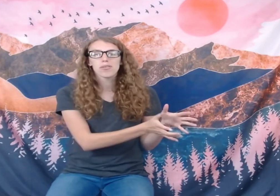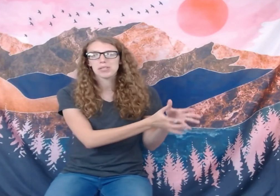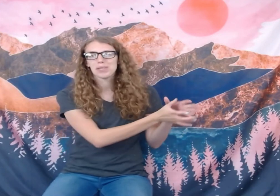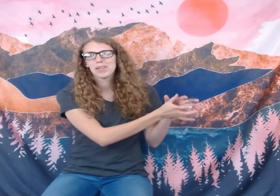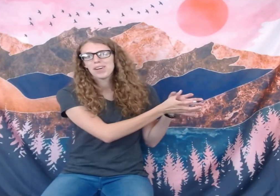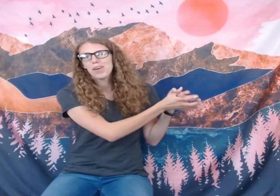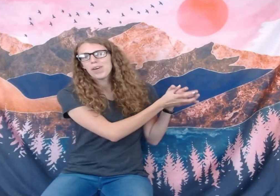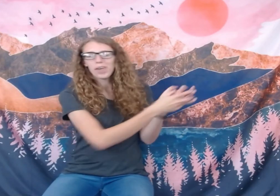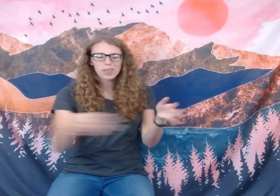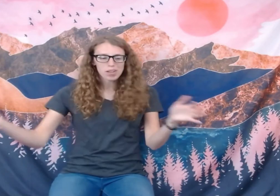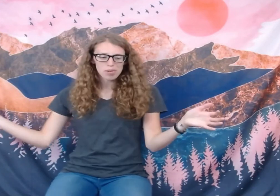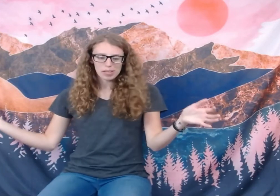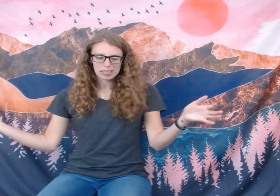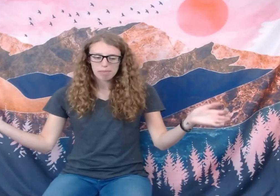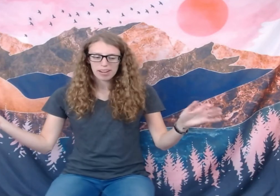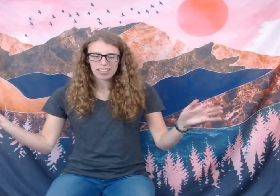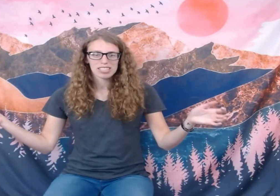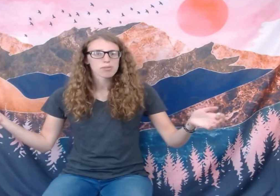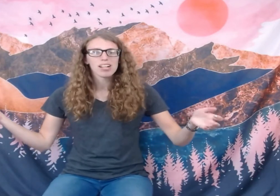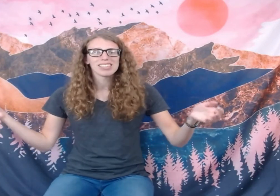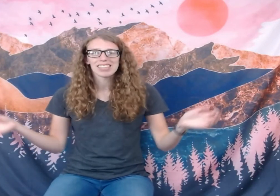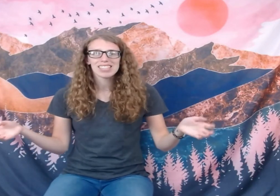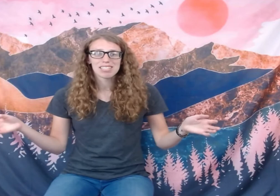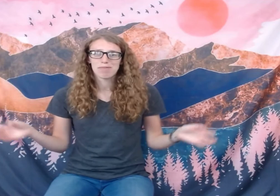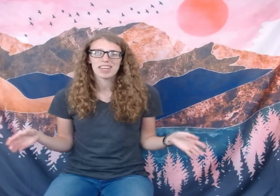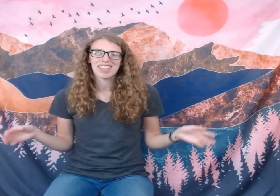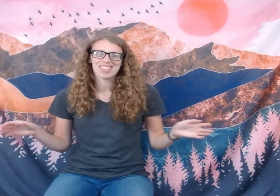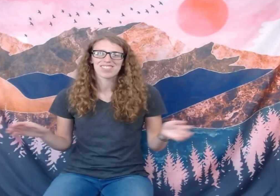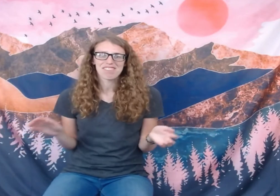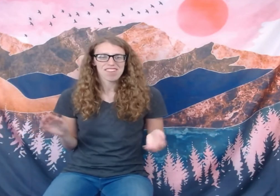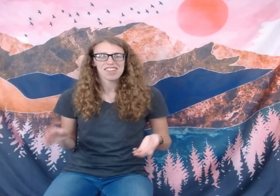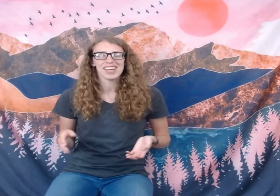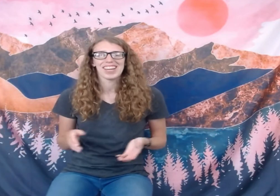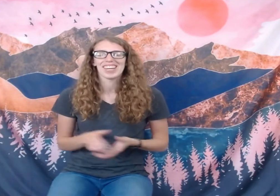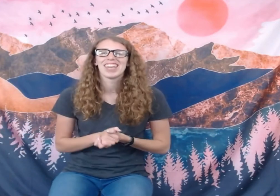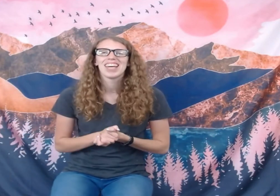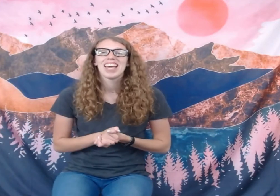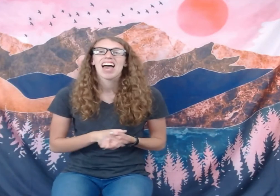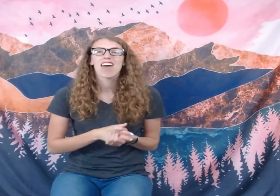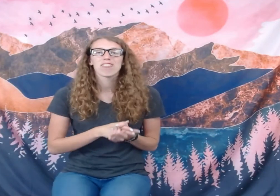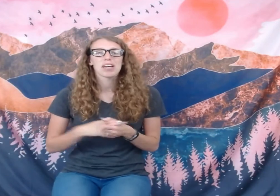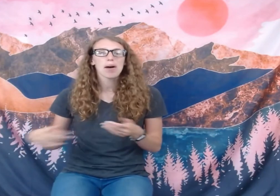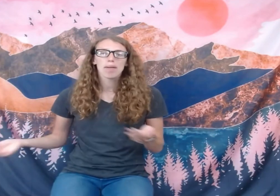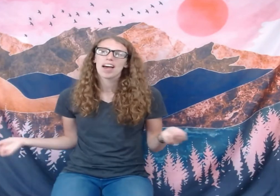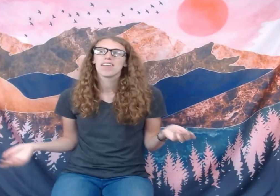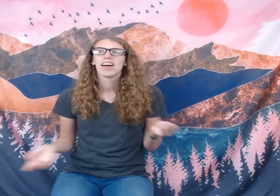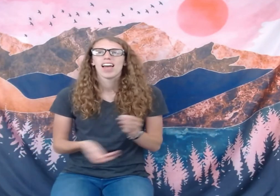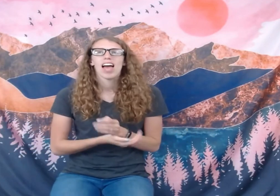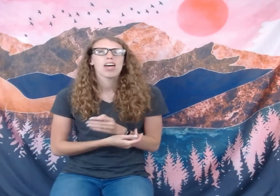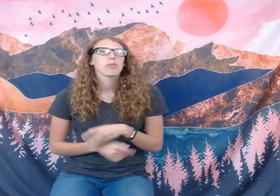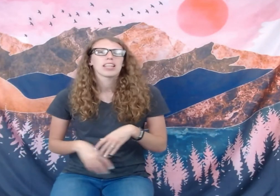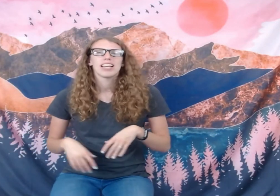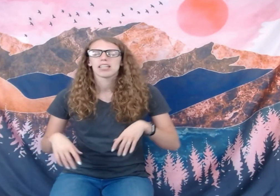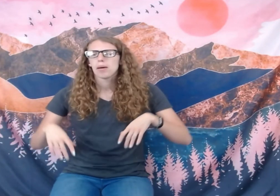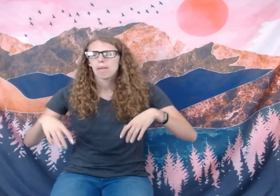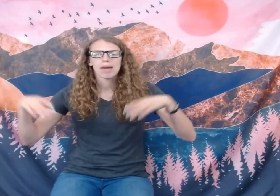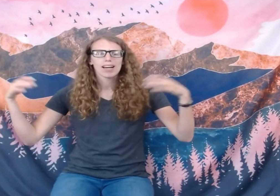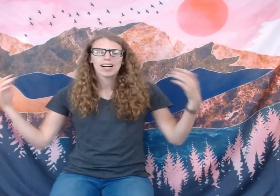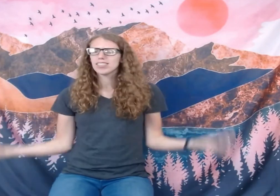through this horrible experience. Well, at least to me, that's what it felt like. And we come out and we like make hot